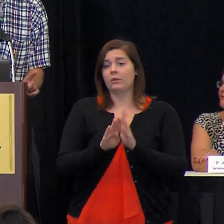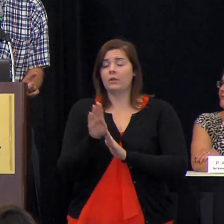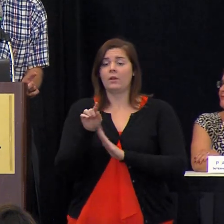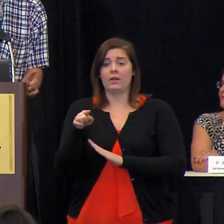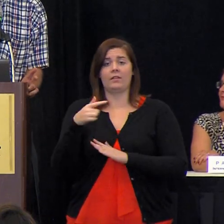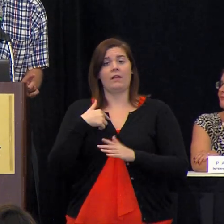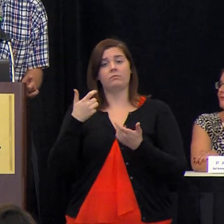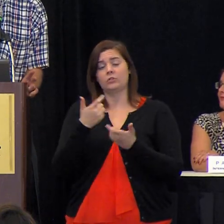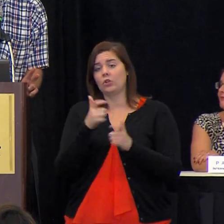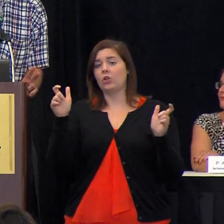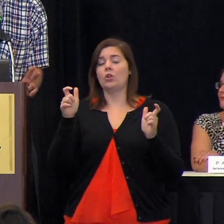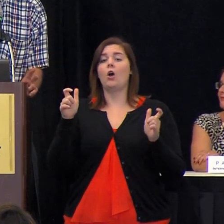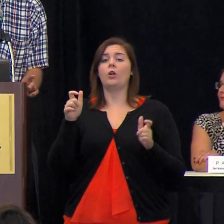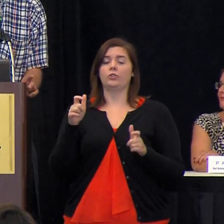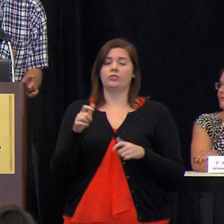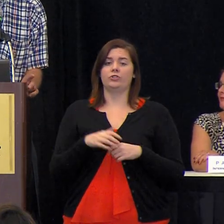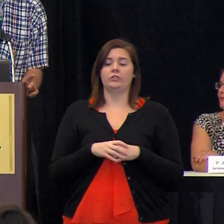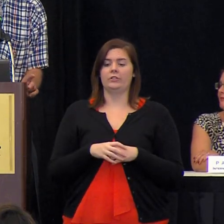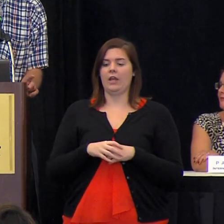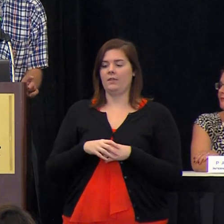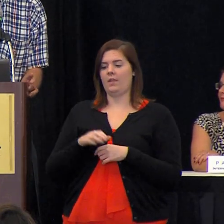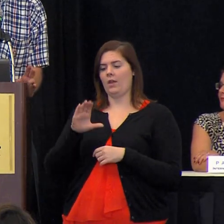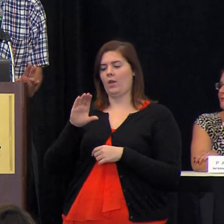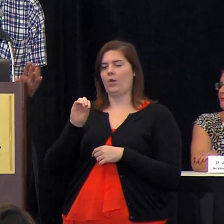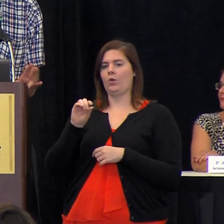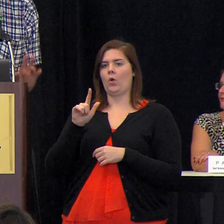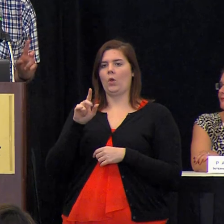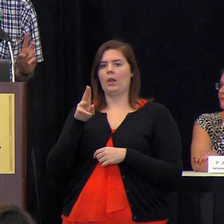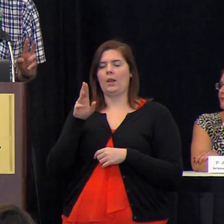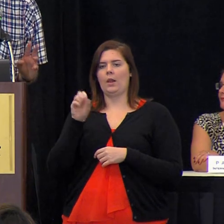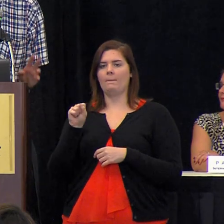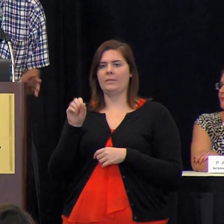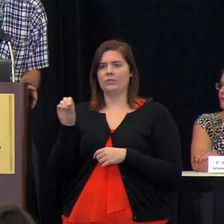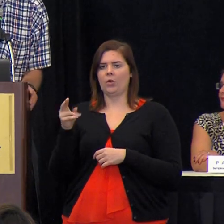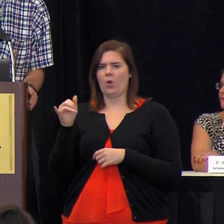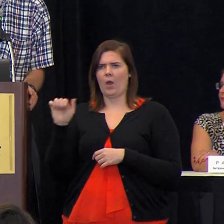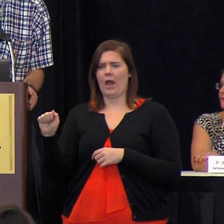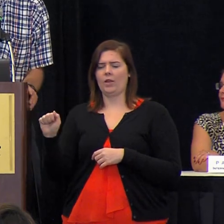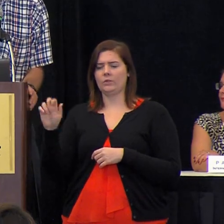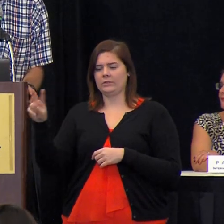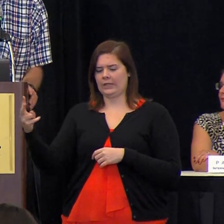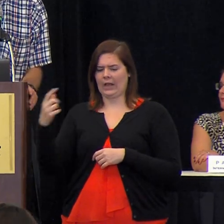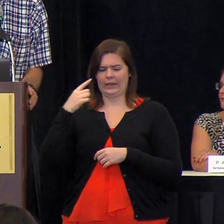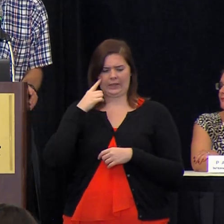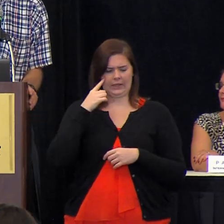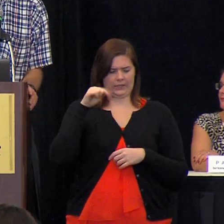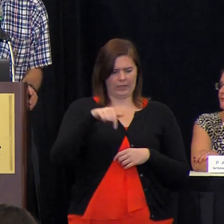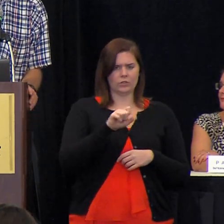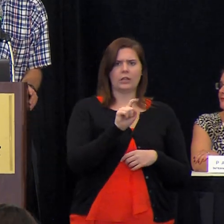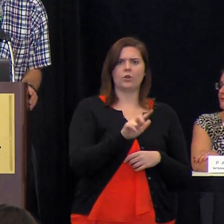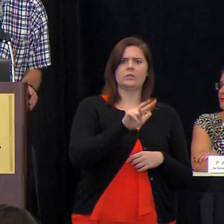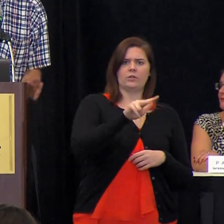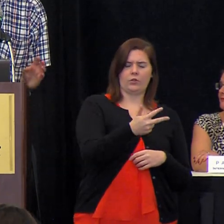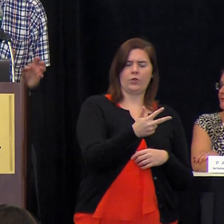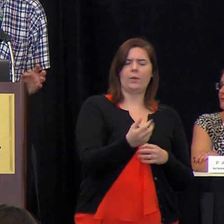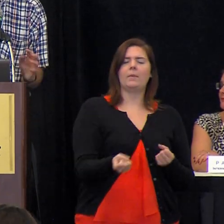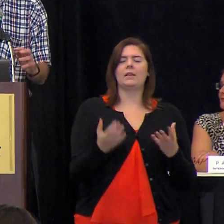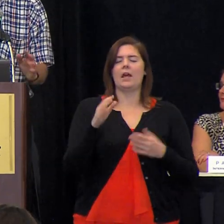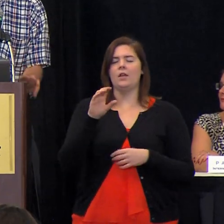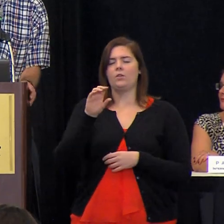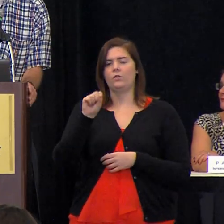somali community columbus ohio is the second largest and i believe we're the third here in st louis but many of our somalis